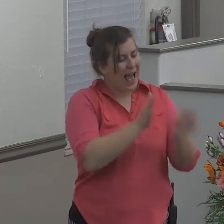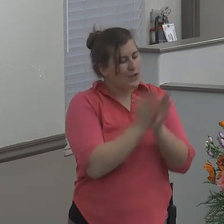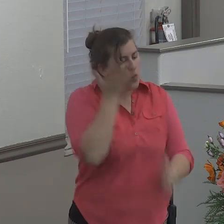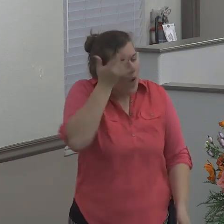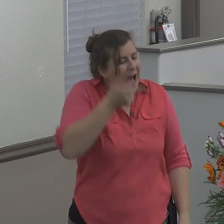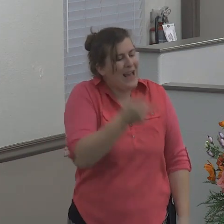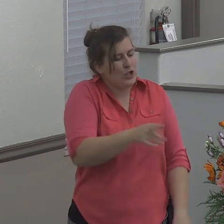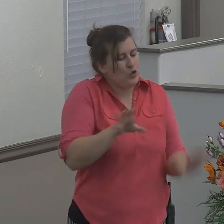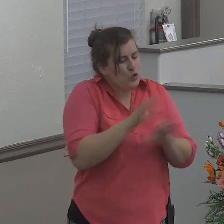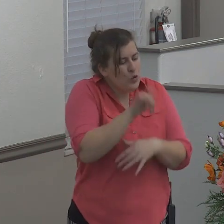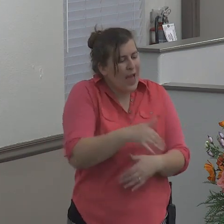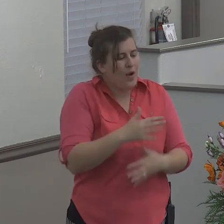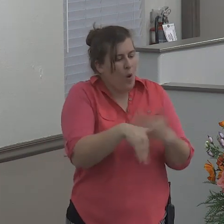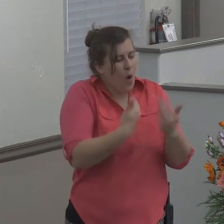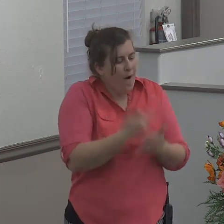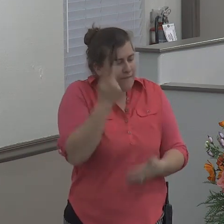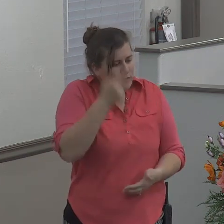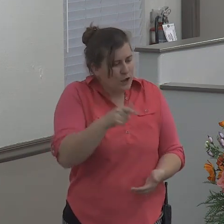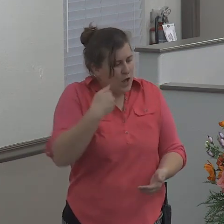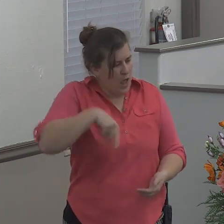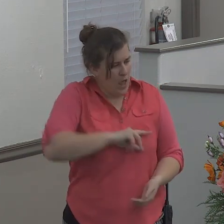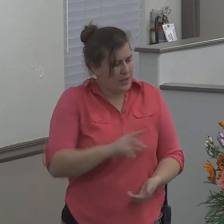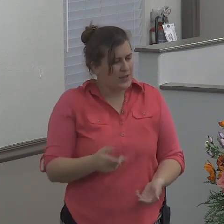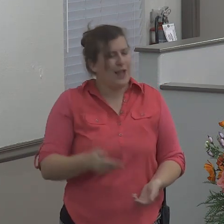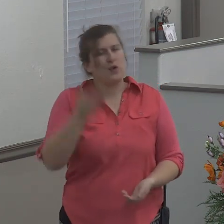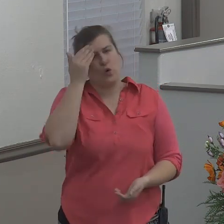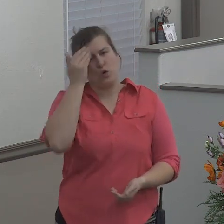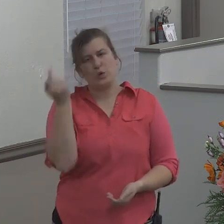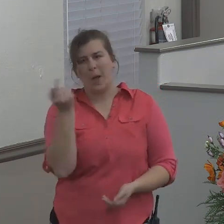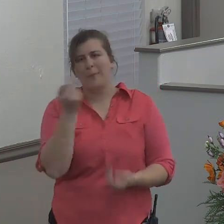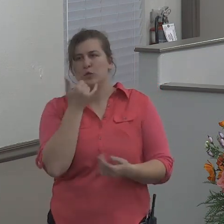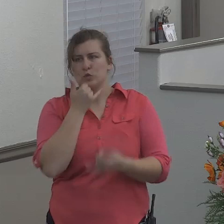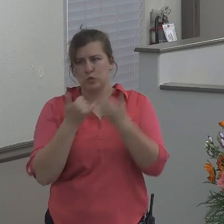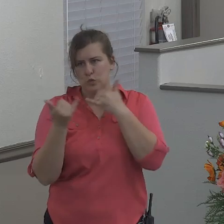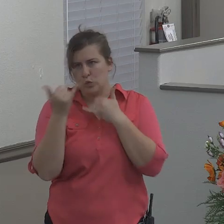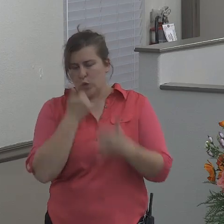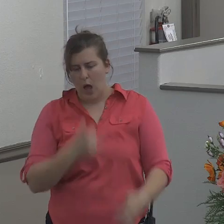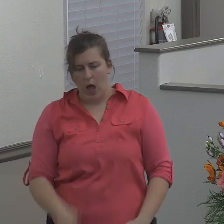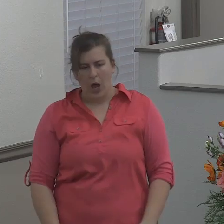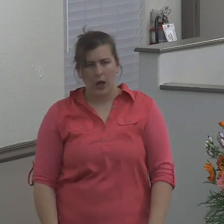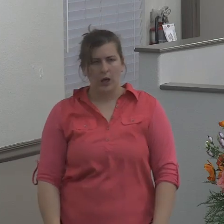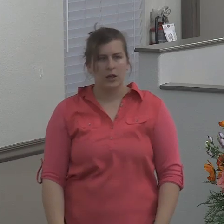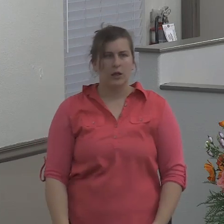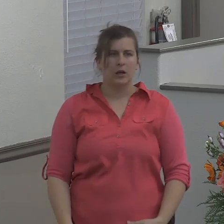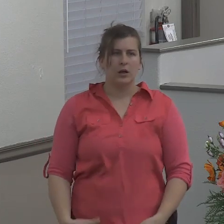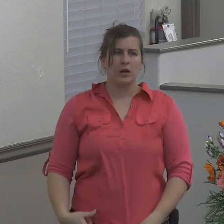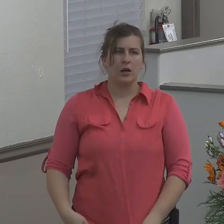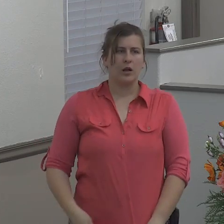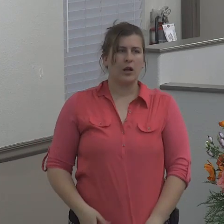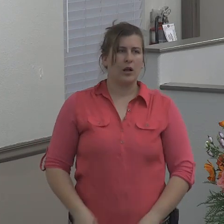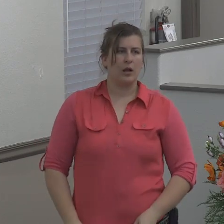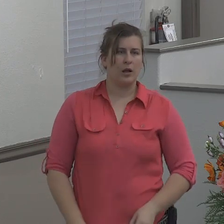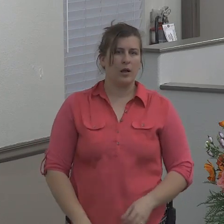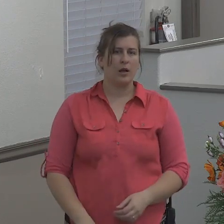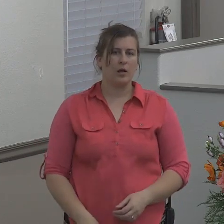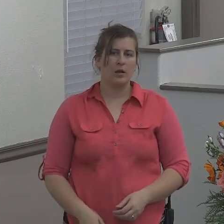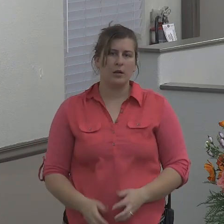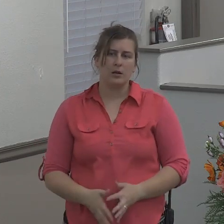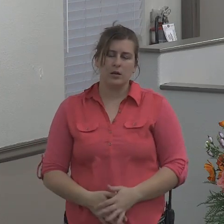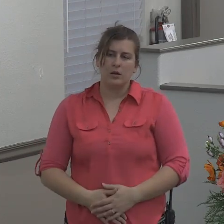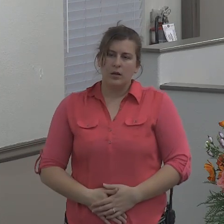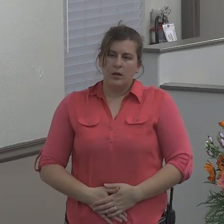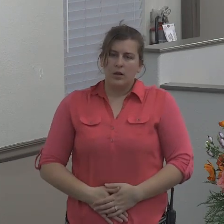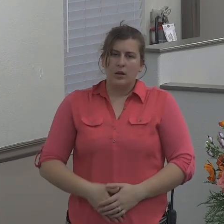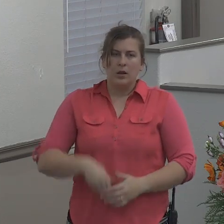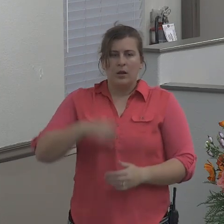has done this to them. They knew something is going on with him. At this point, the sailors, they are pagan and they do not